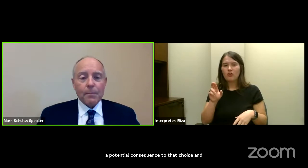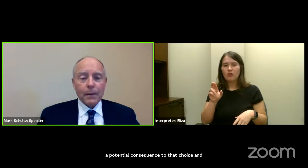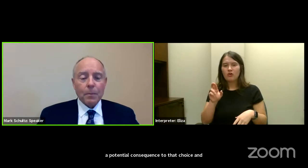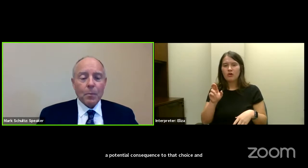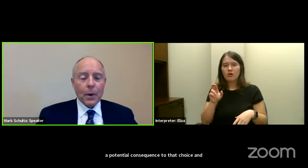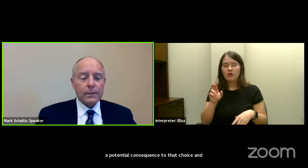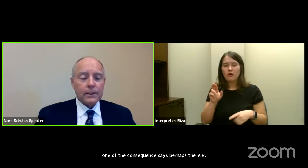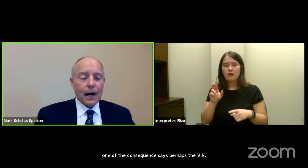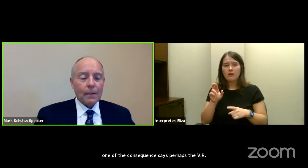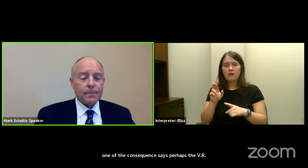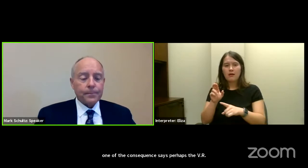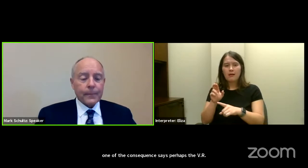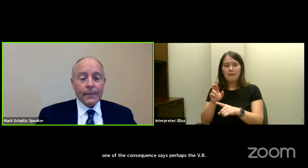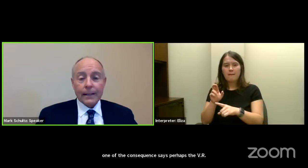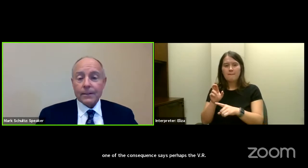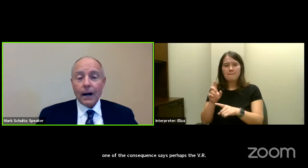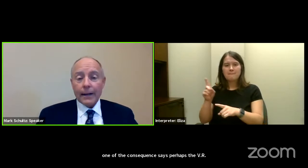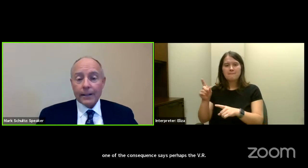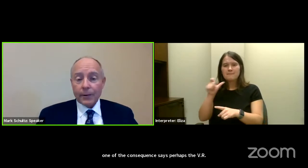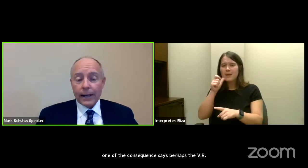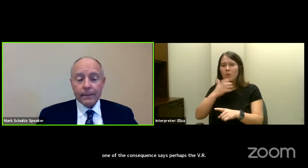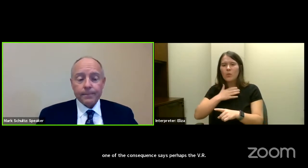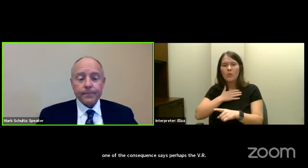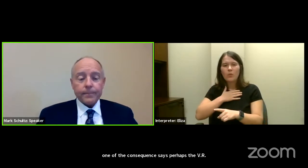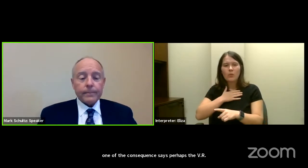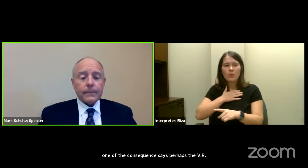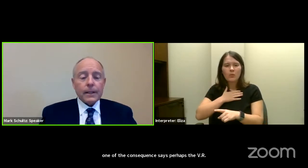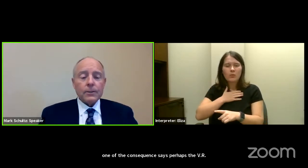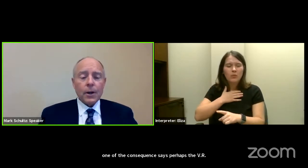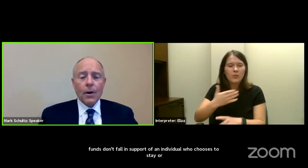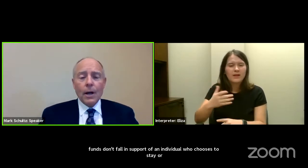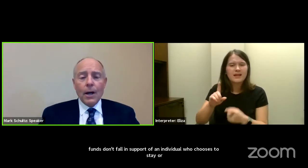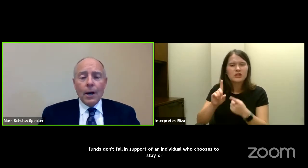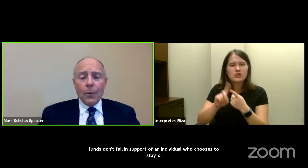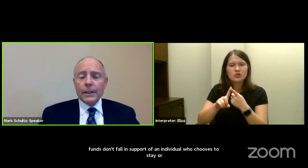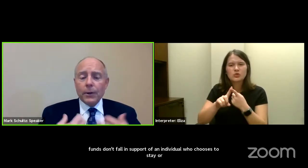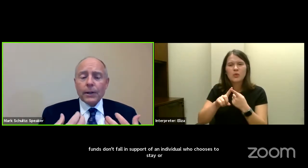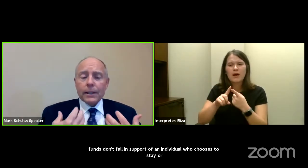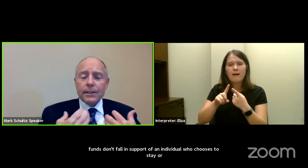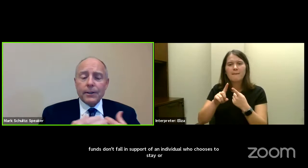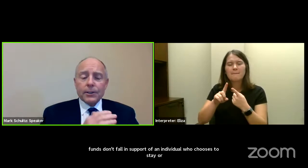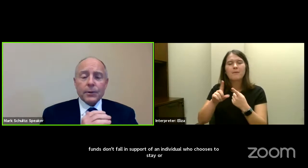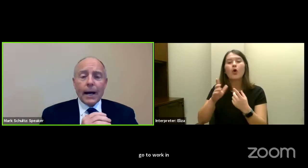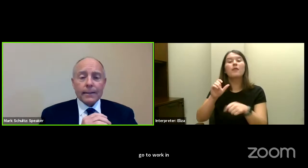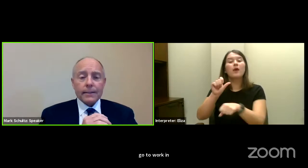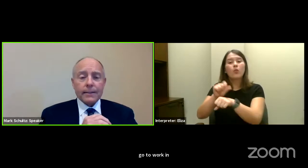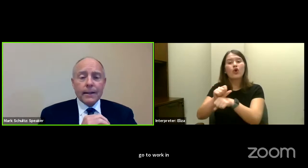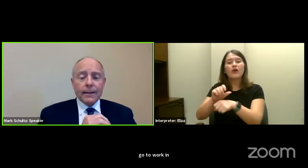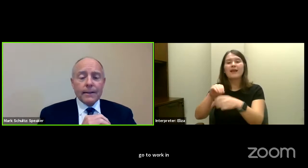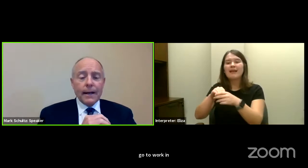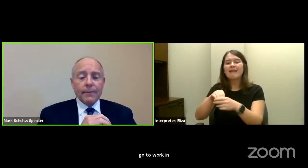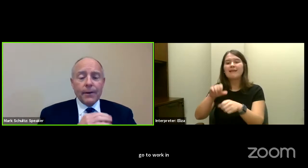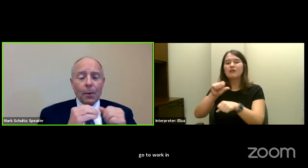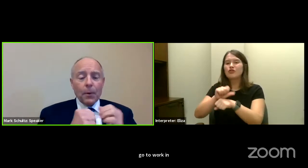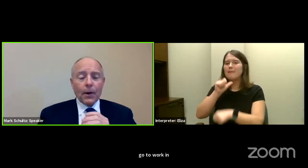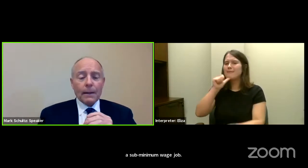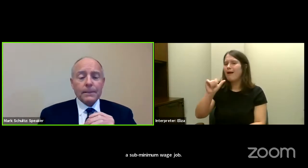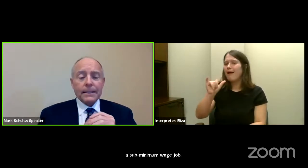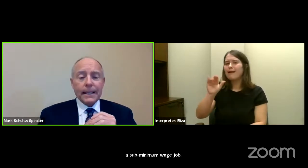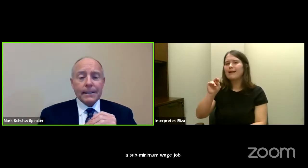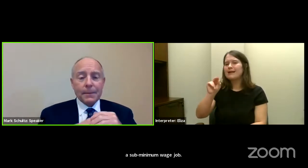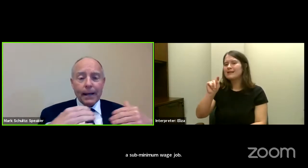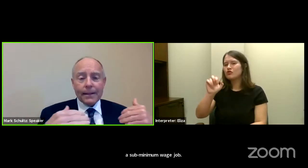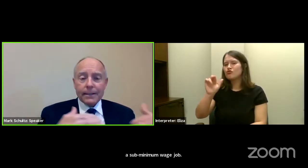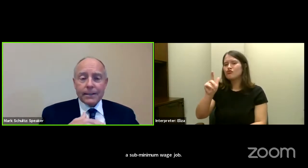work in a sub-minimum wage job that's not integrated. So we do continue to stress that VR